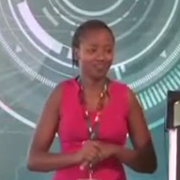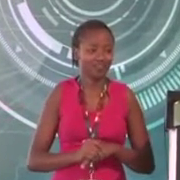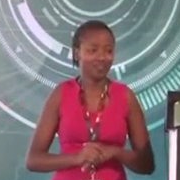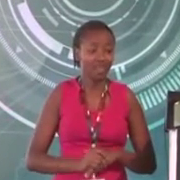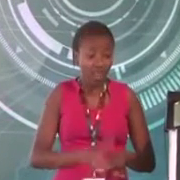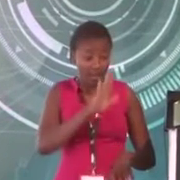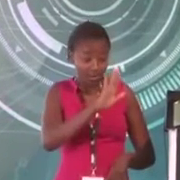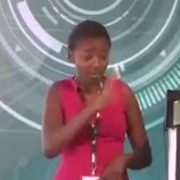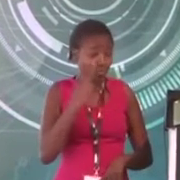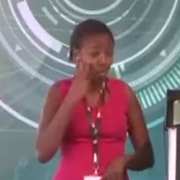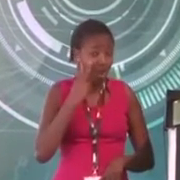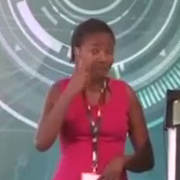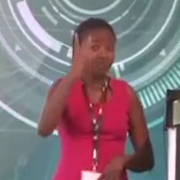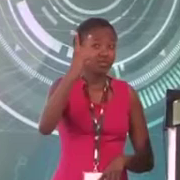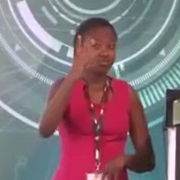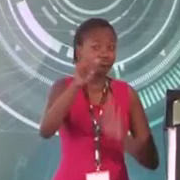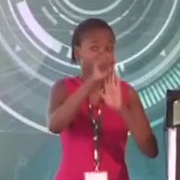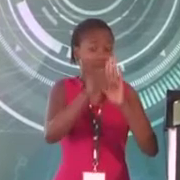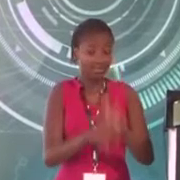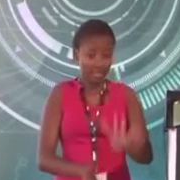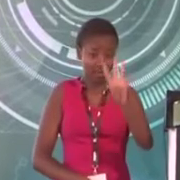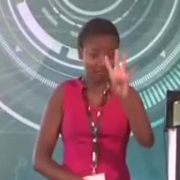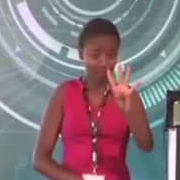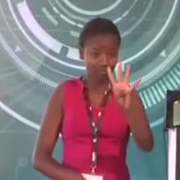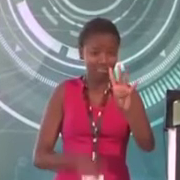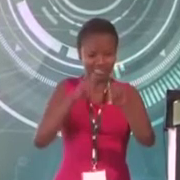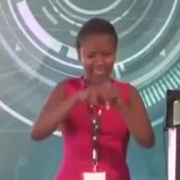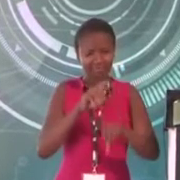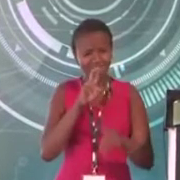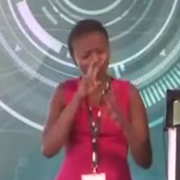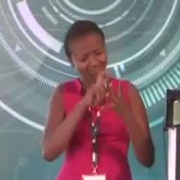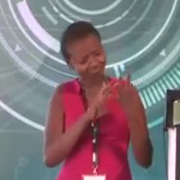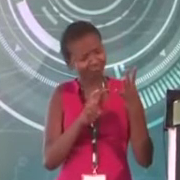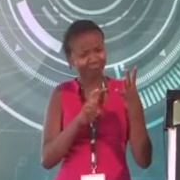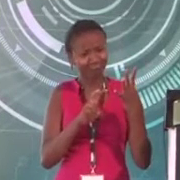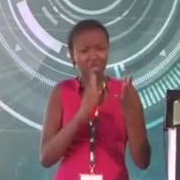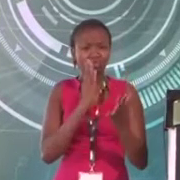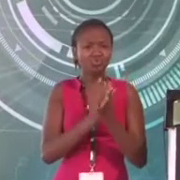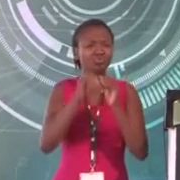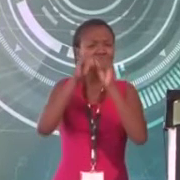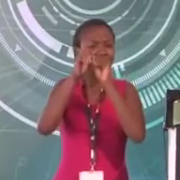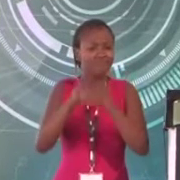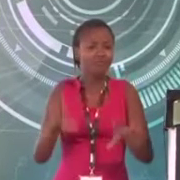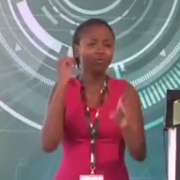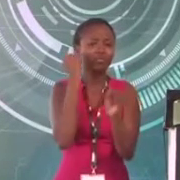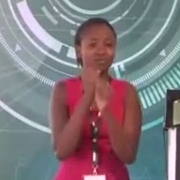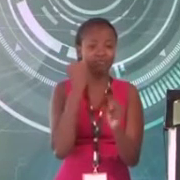Your vision of the big four, when you look at them, they are largely devolved functions.